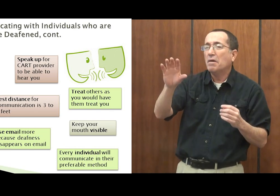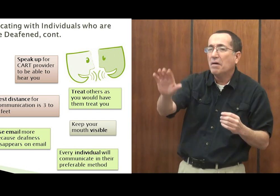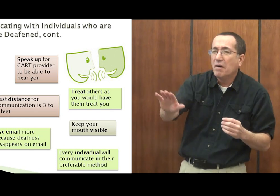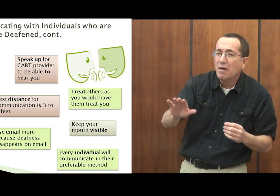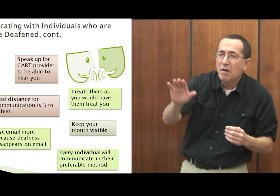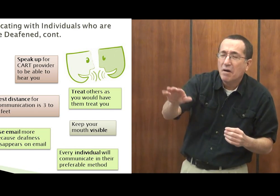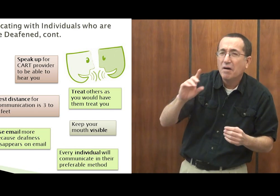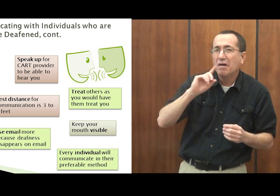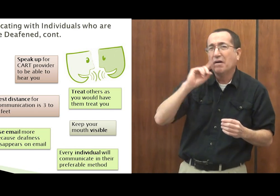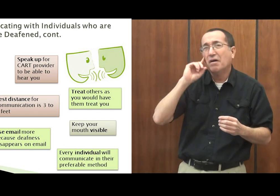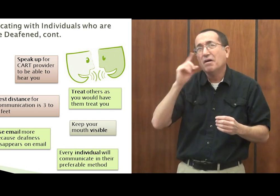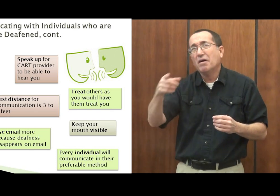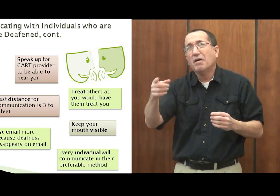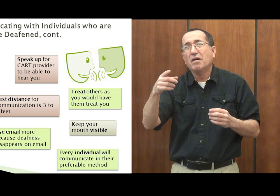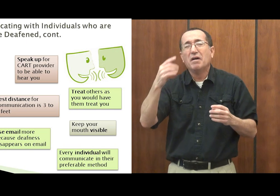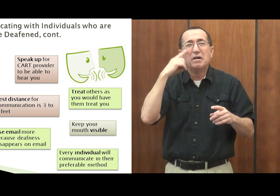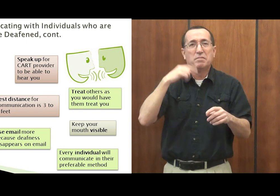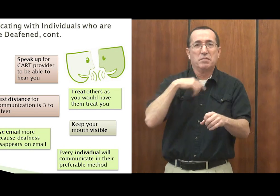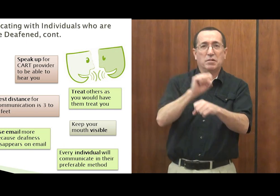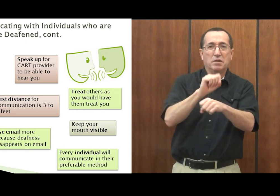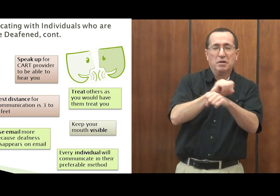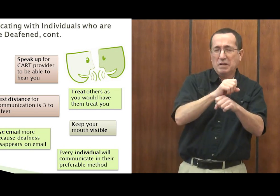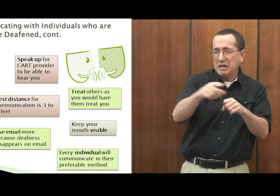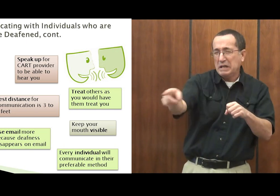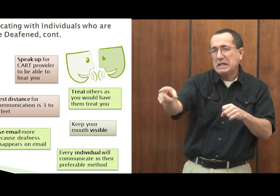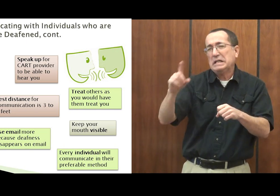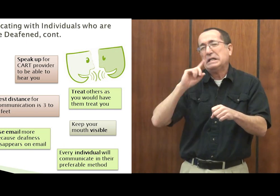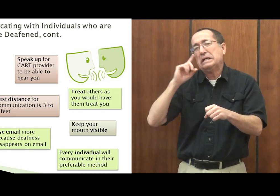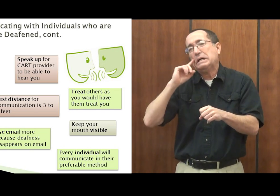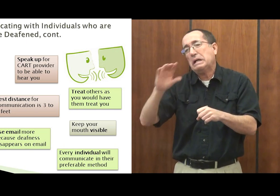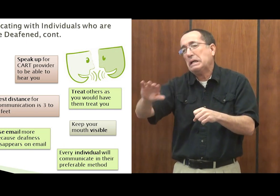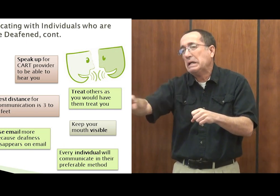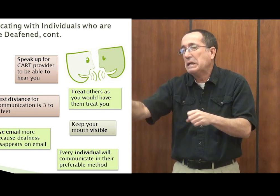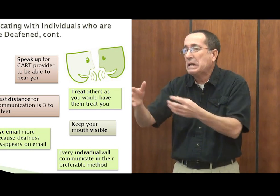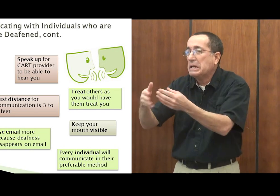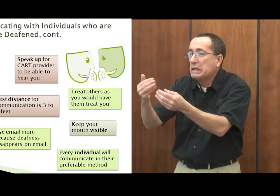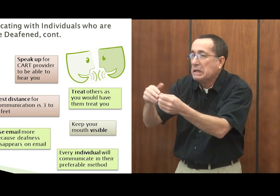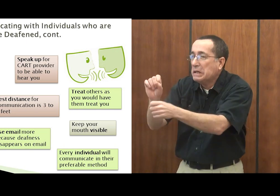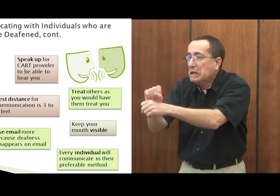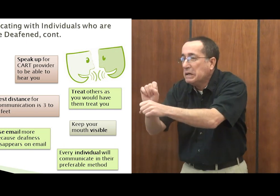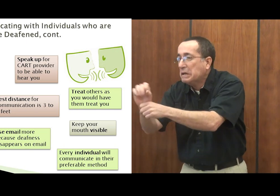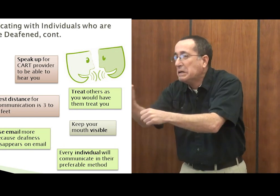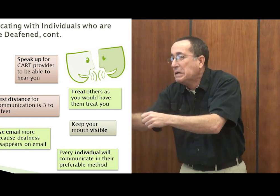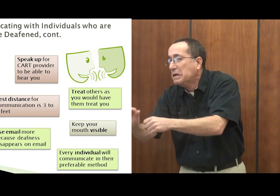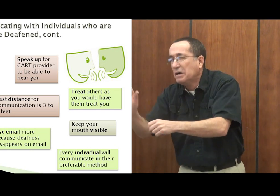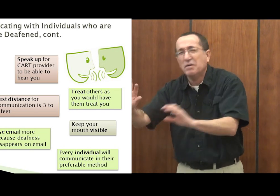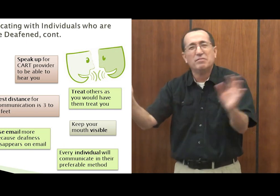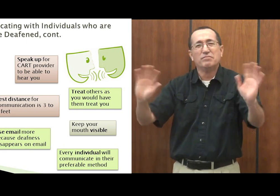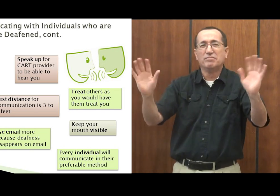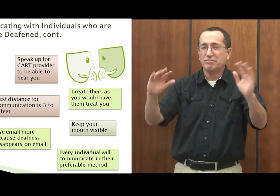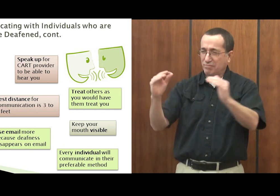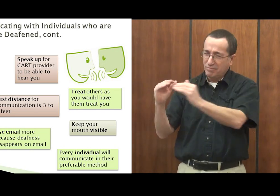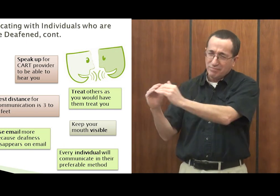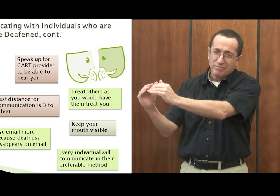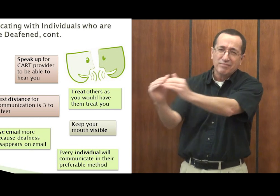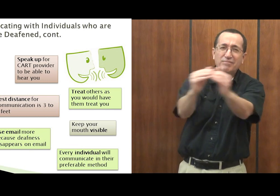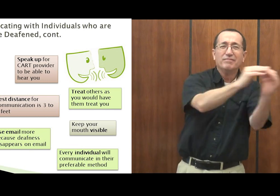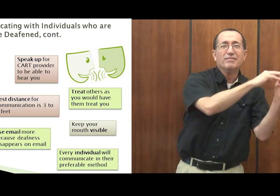all on an equal level. Don't have sympathy or pity for somebody. It's like, oh, those poor deaf people. We don't want that.